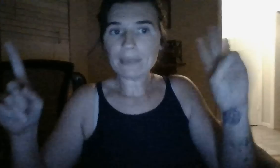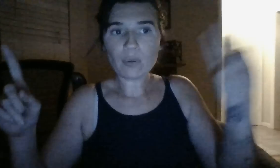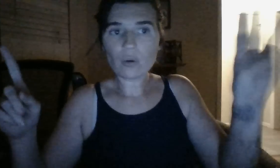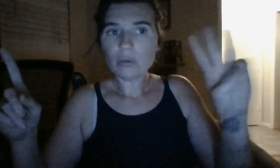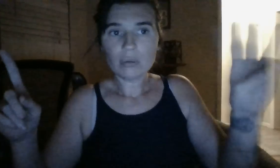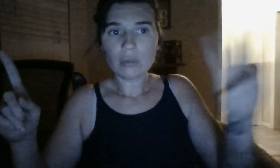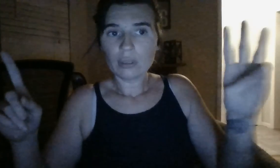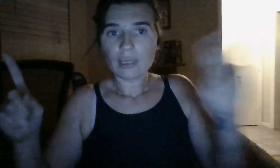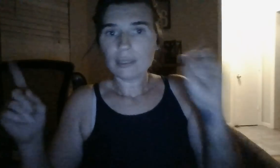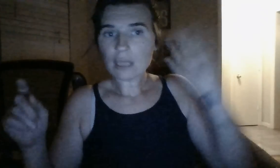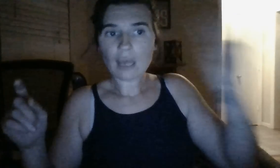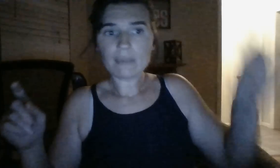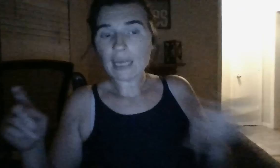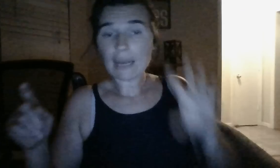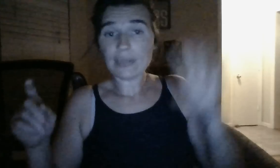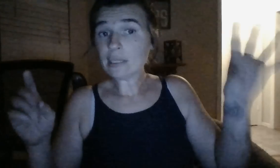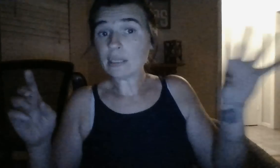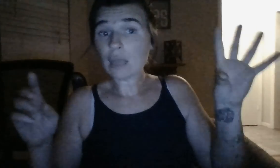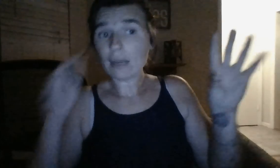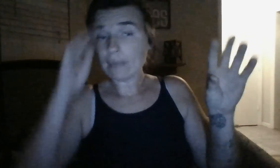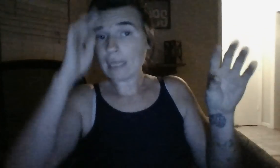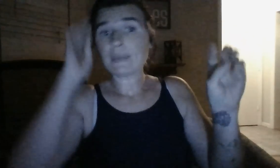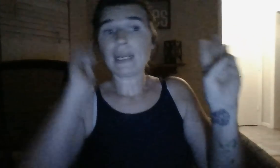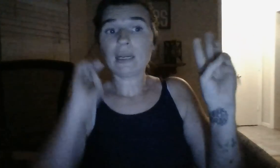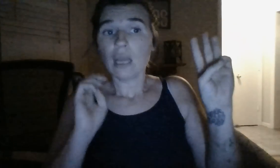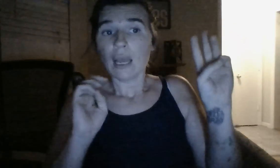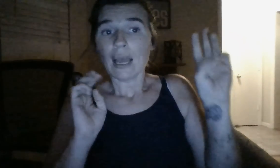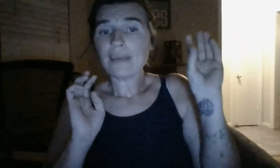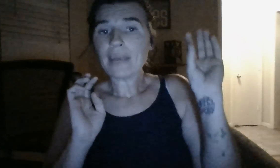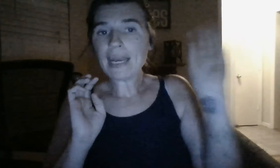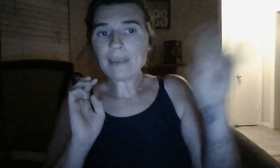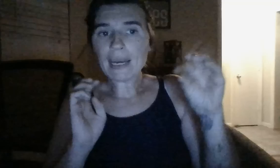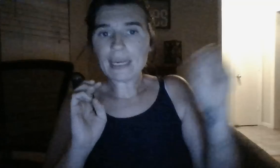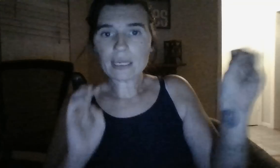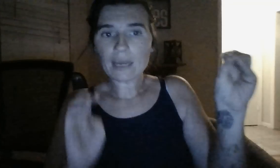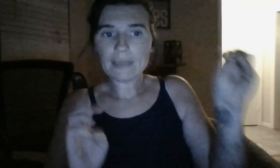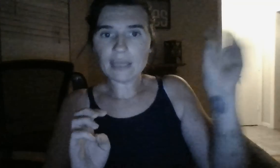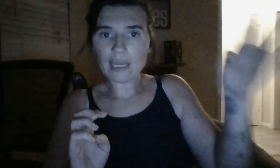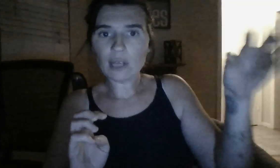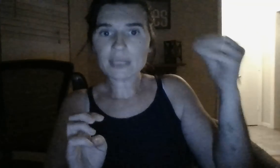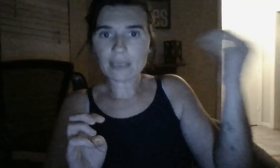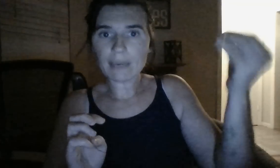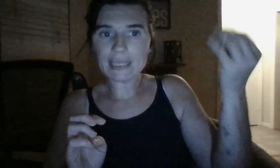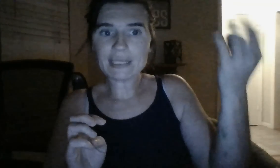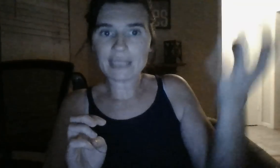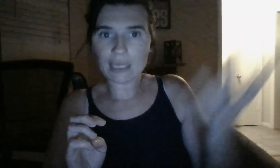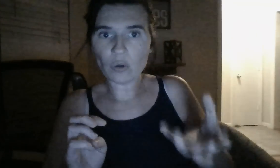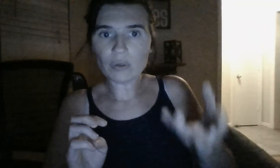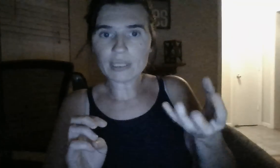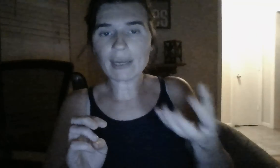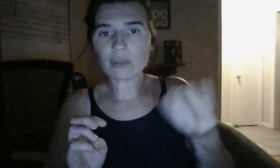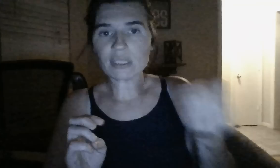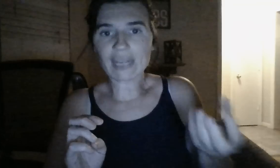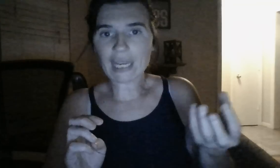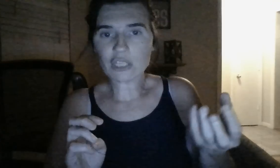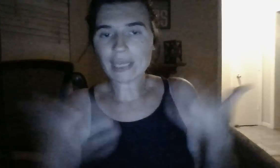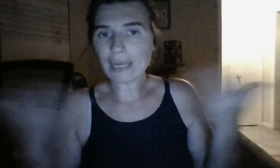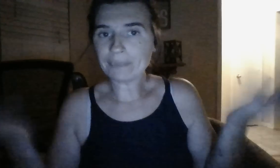people. And, this hot man. This is a hot mess, man. Anybody in a company that helps somebody steal somebody else's vacation time.